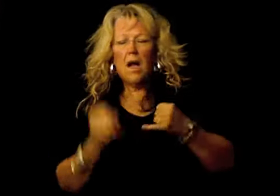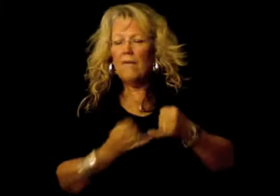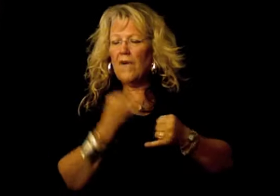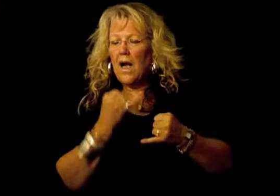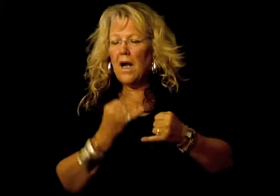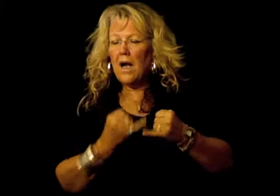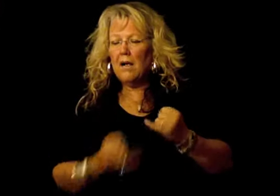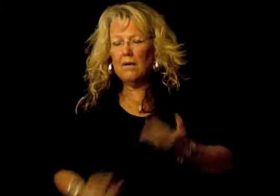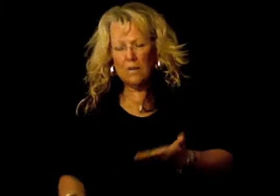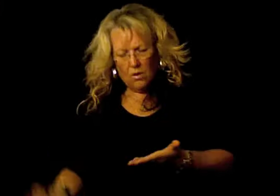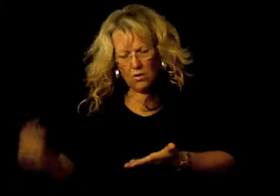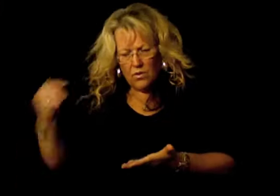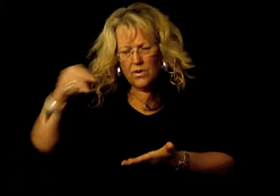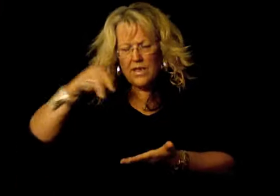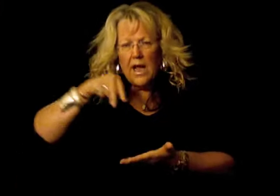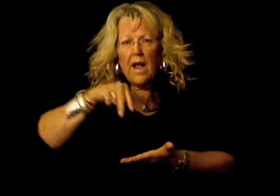final stand